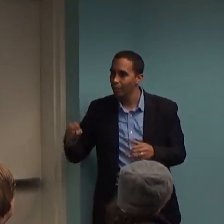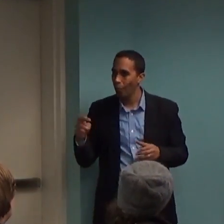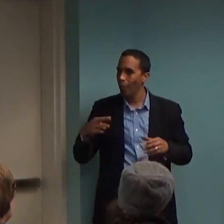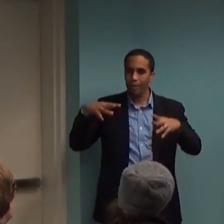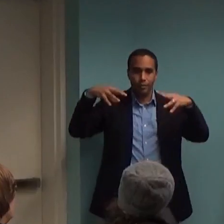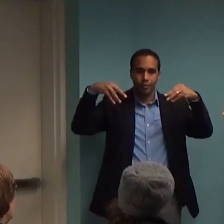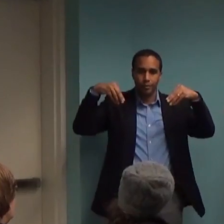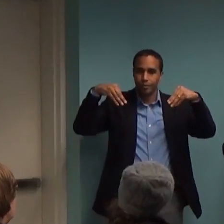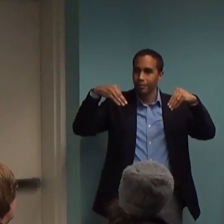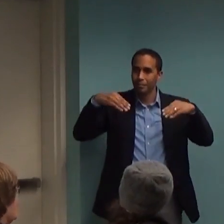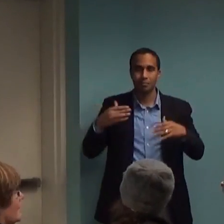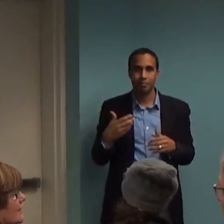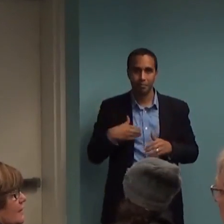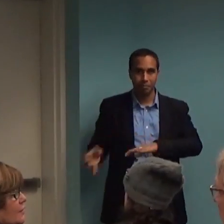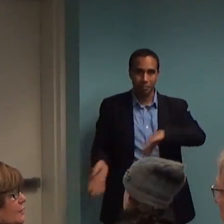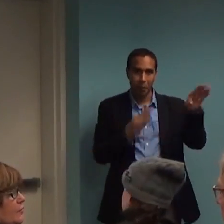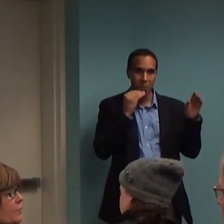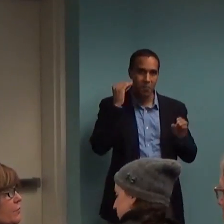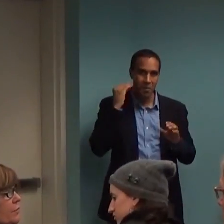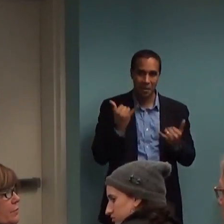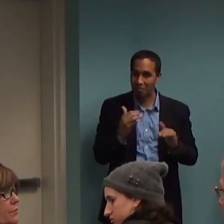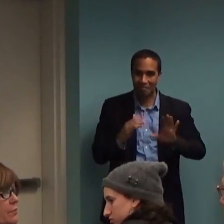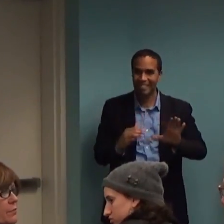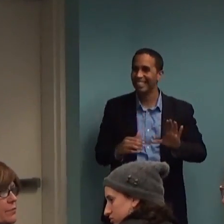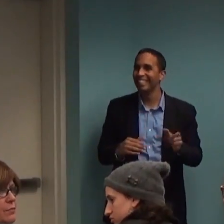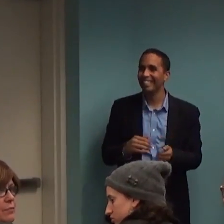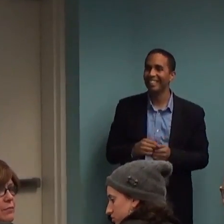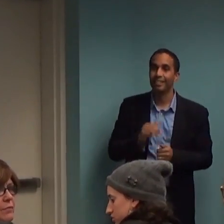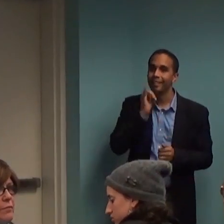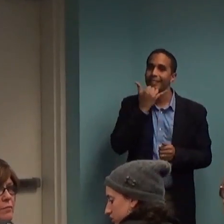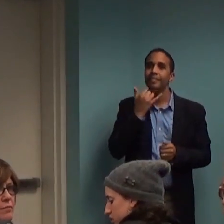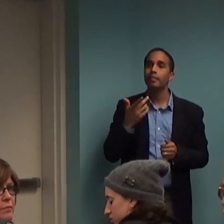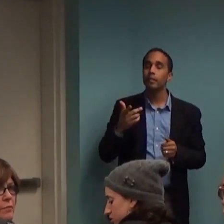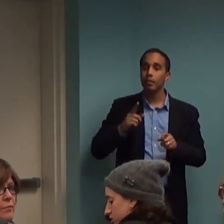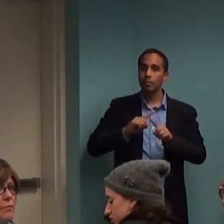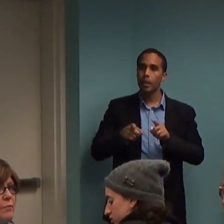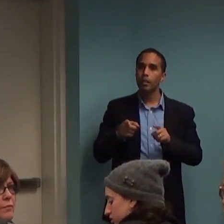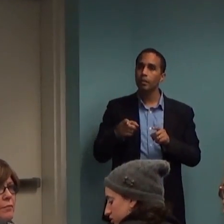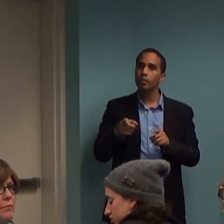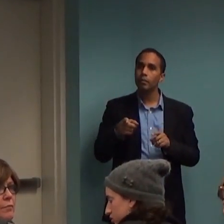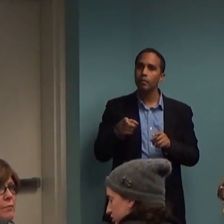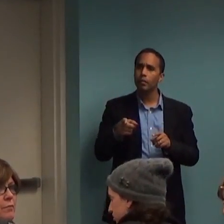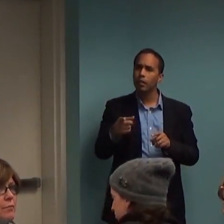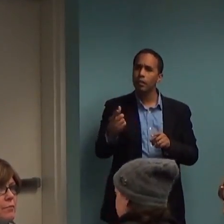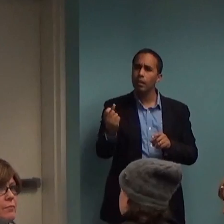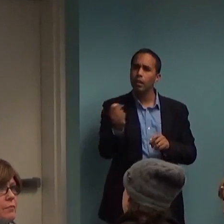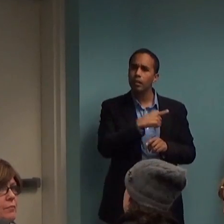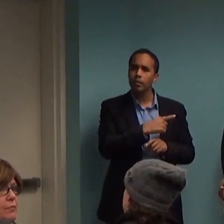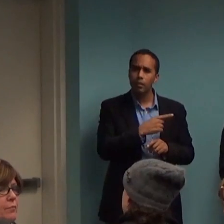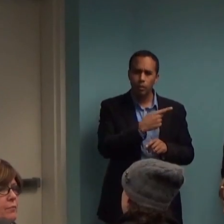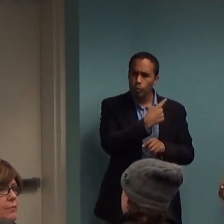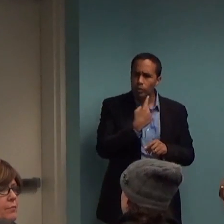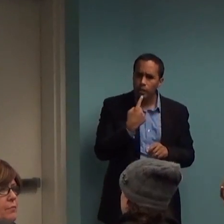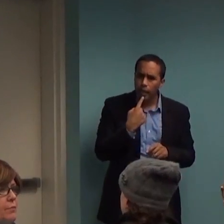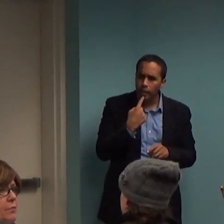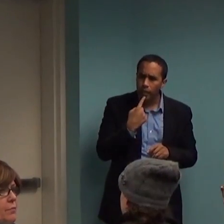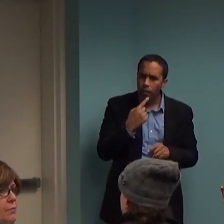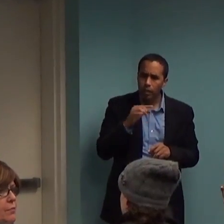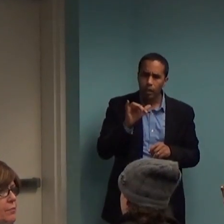So, yes, your question. I'm just wondering, you said earlier that if there was any disorder that you would